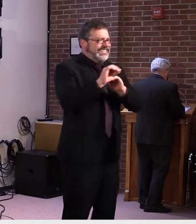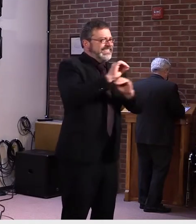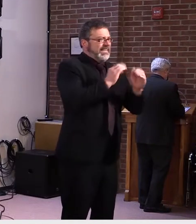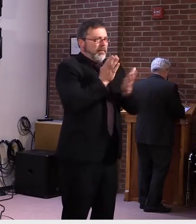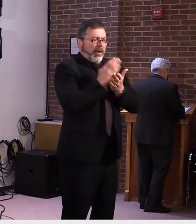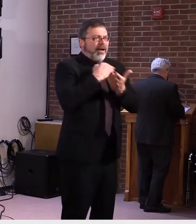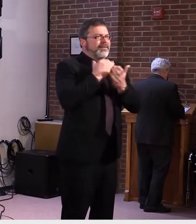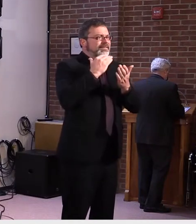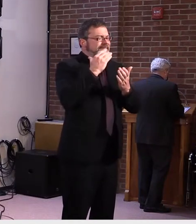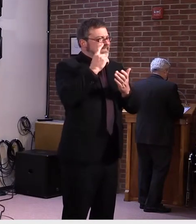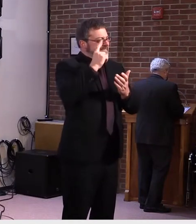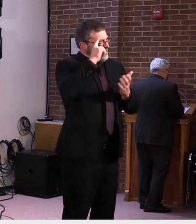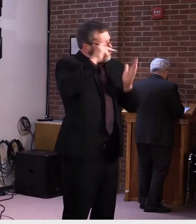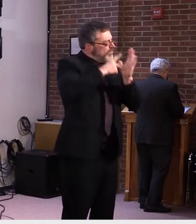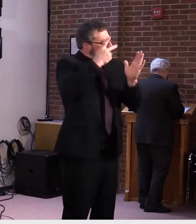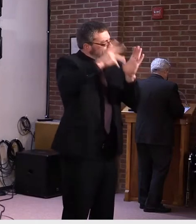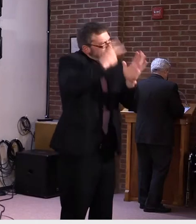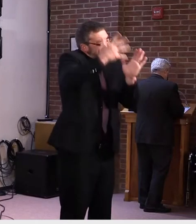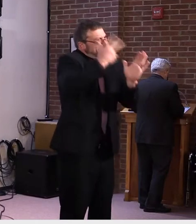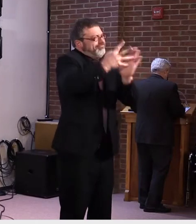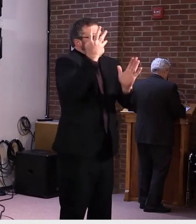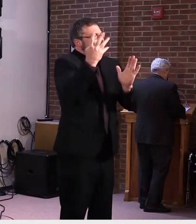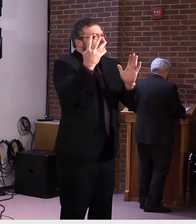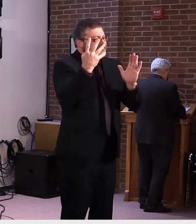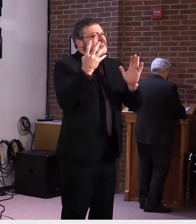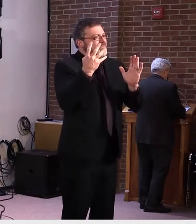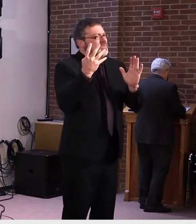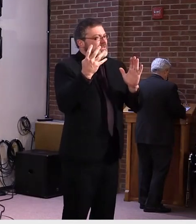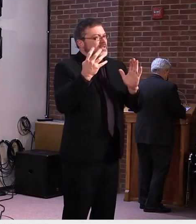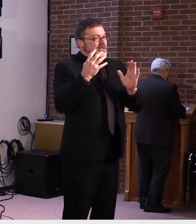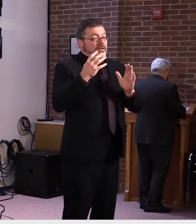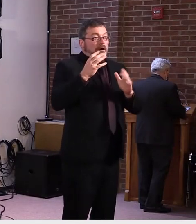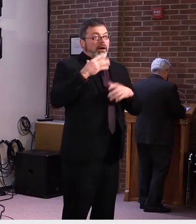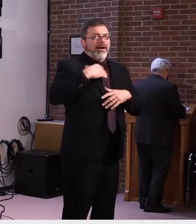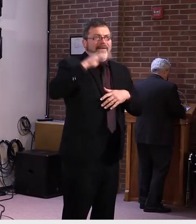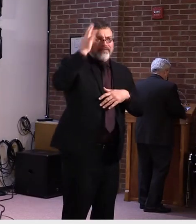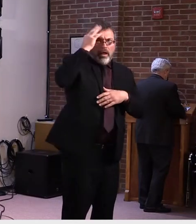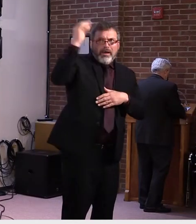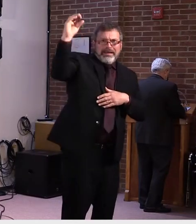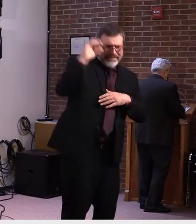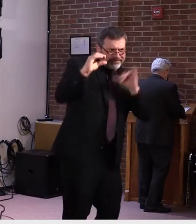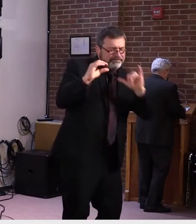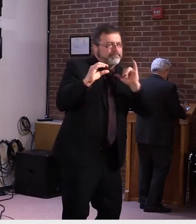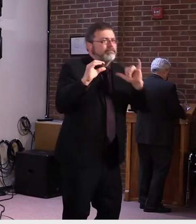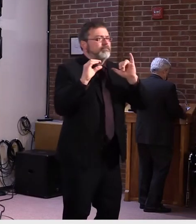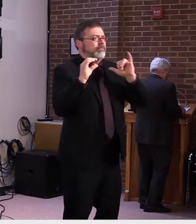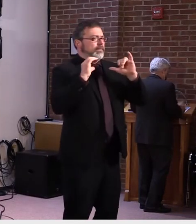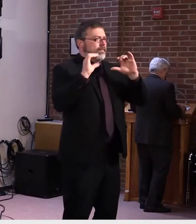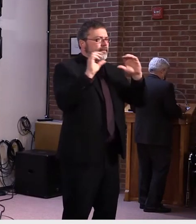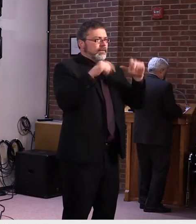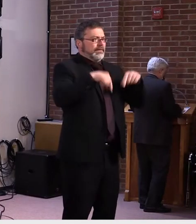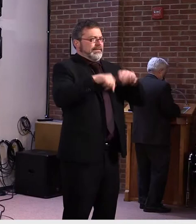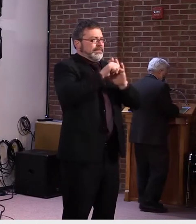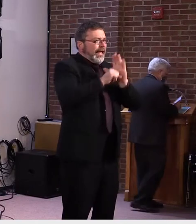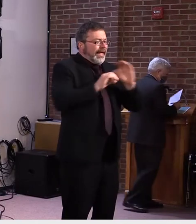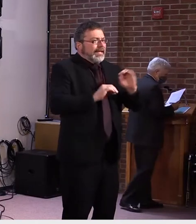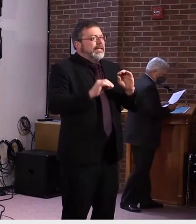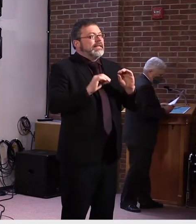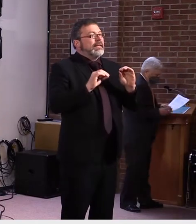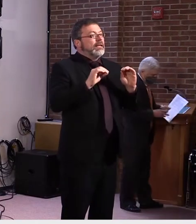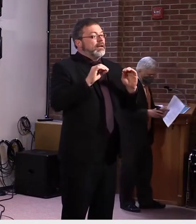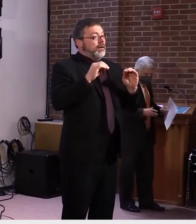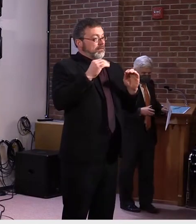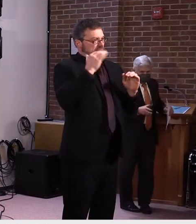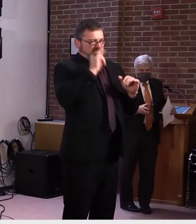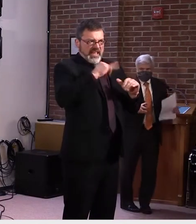and state and federal revenues, but does not include new taxes or fees. Put more